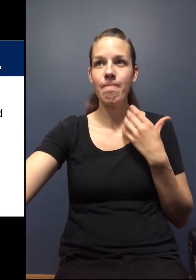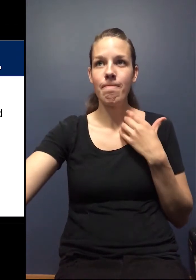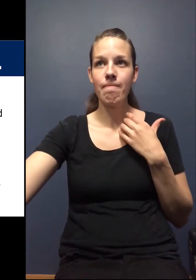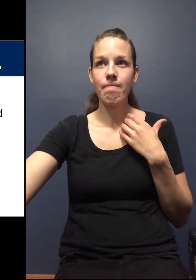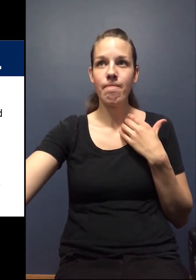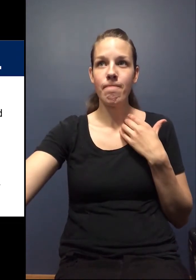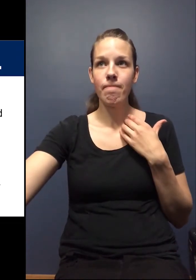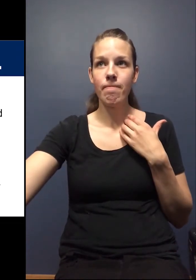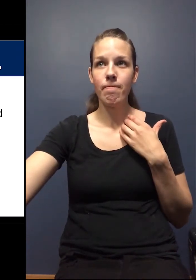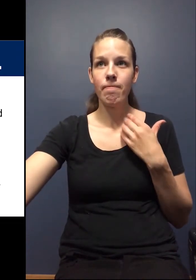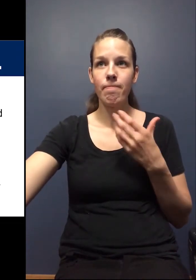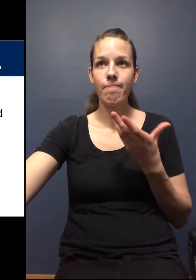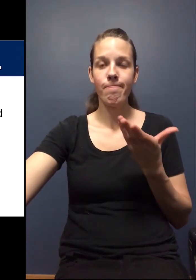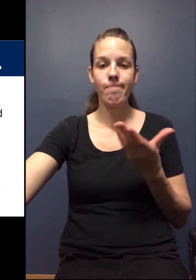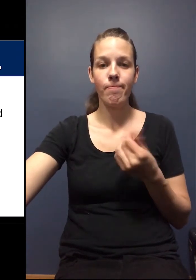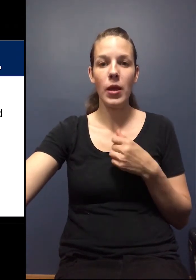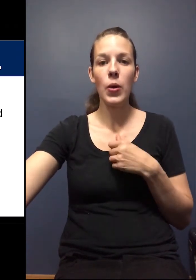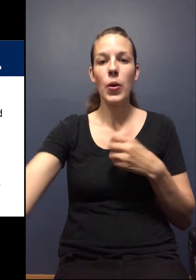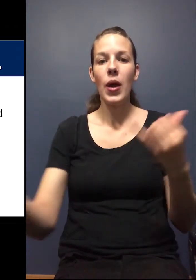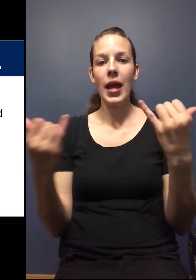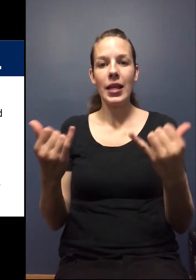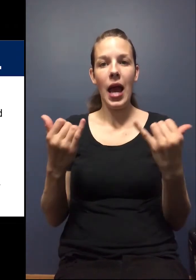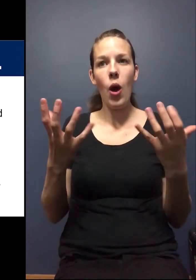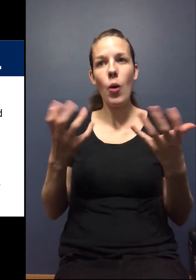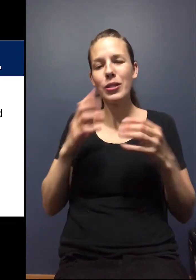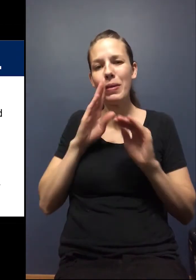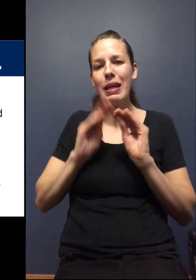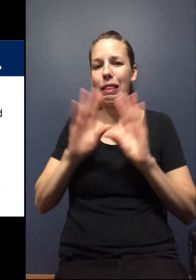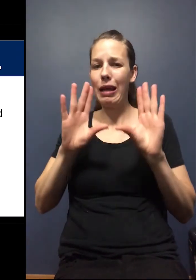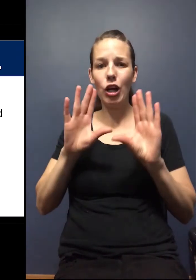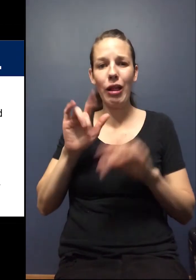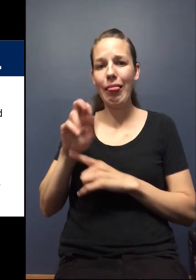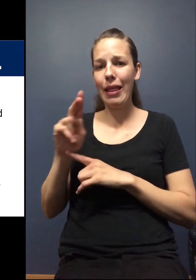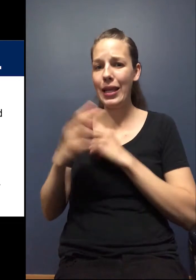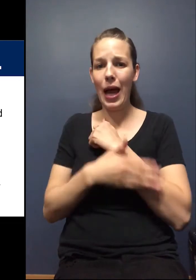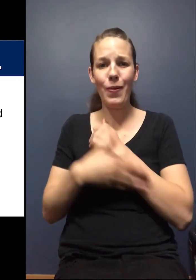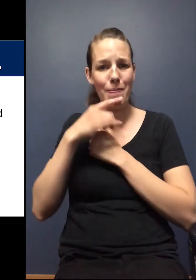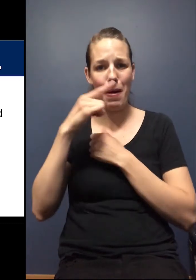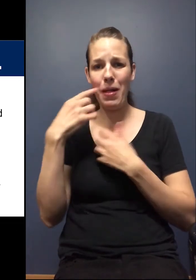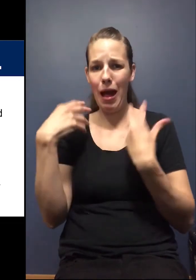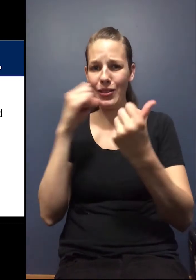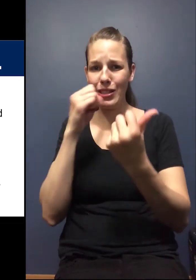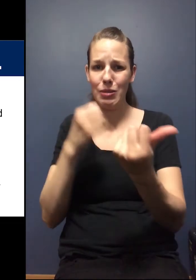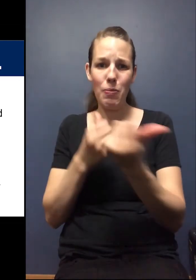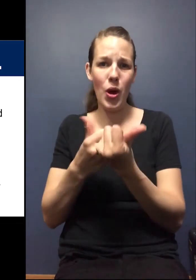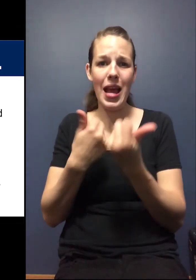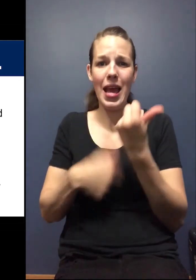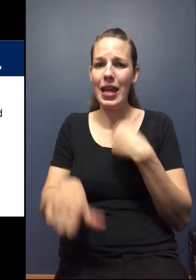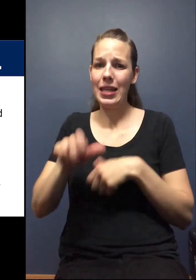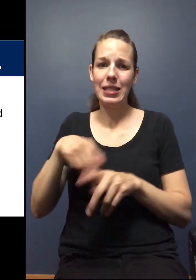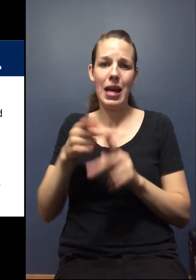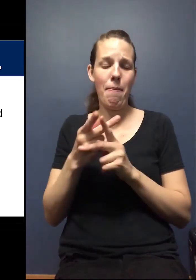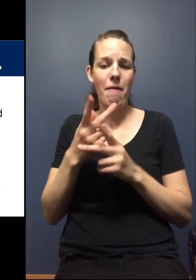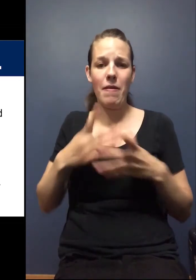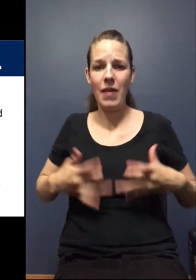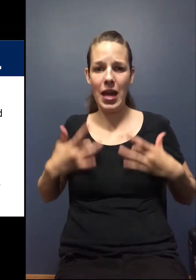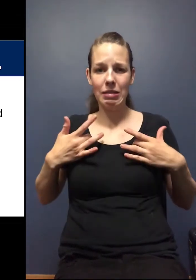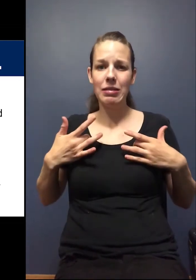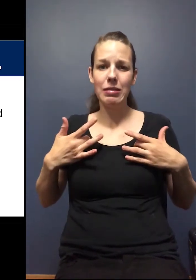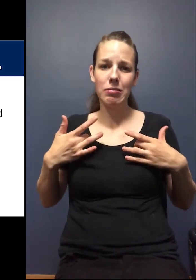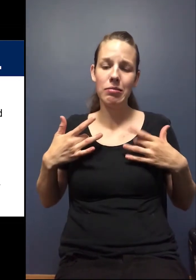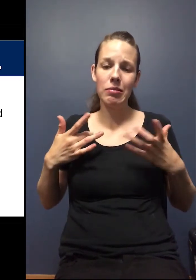I want to be very clear, Lynn County Public Health does not support having any type of event that would not, um,